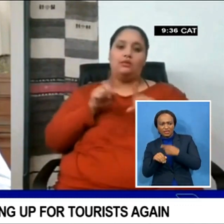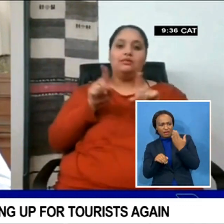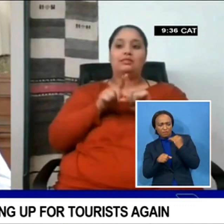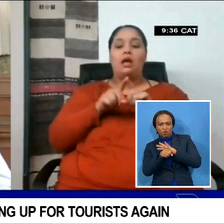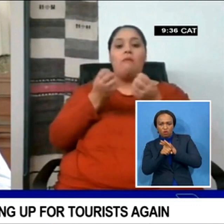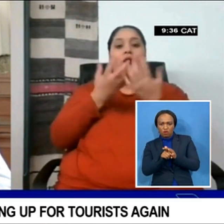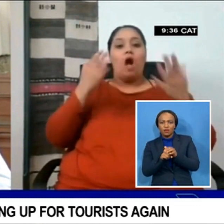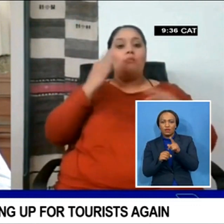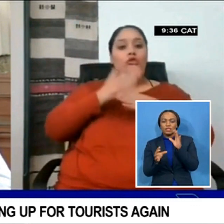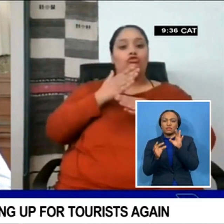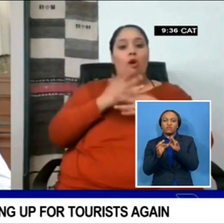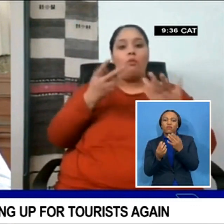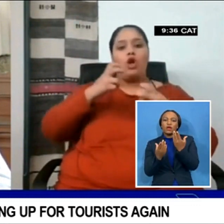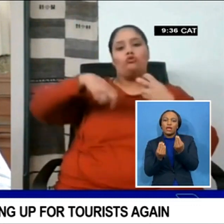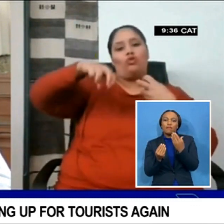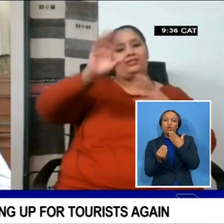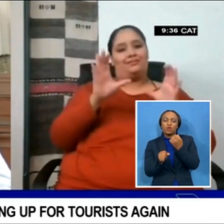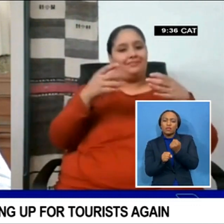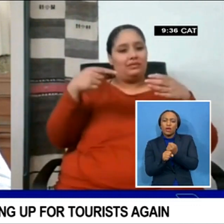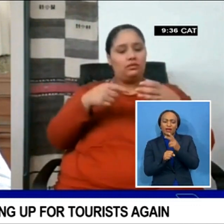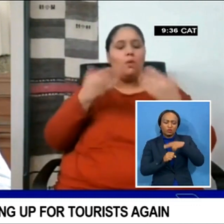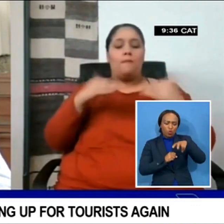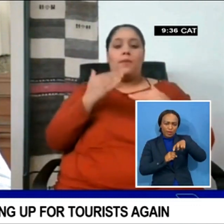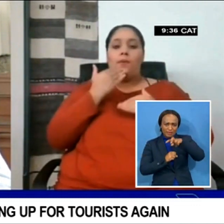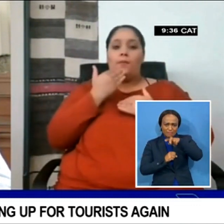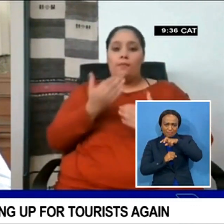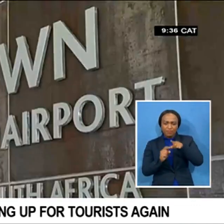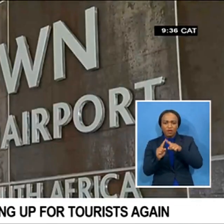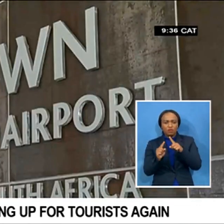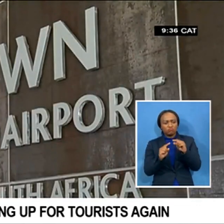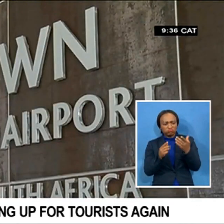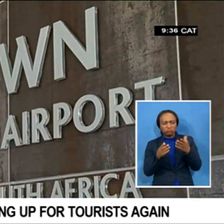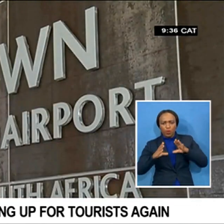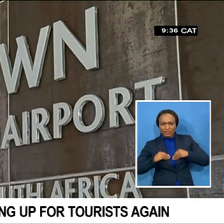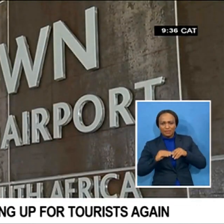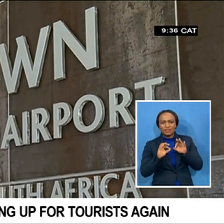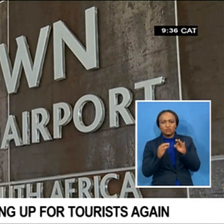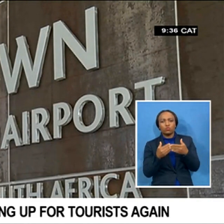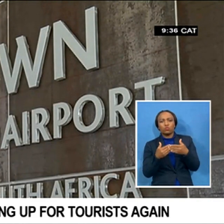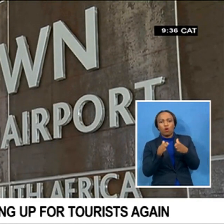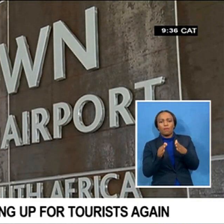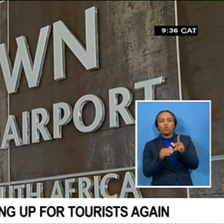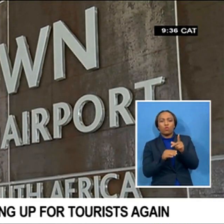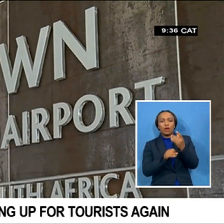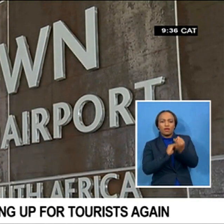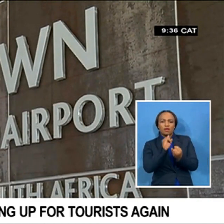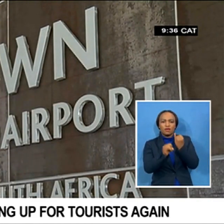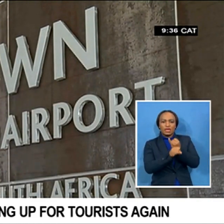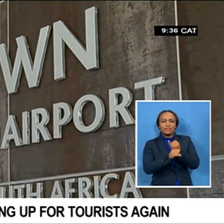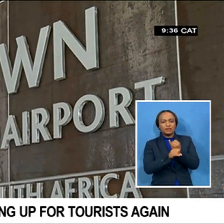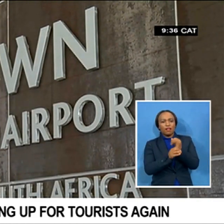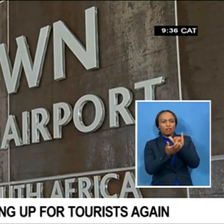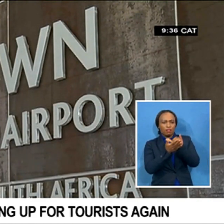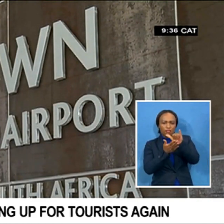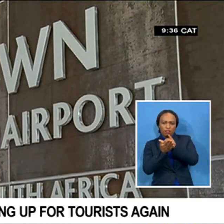our tourism sector. So we absolutely welcome the opening up of our international borders. Cape Town International Airport